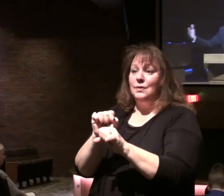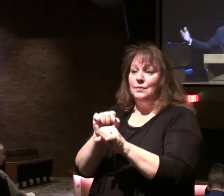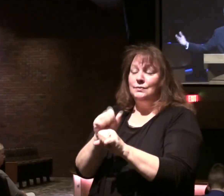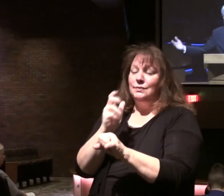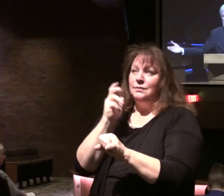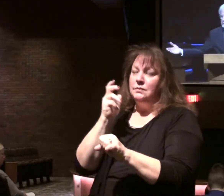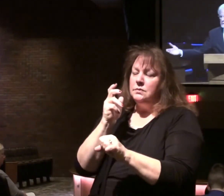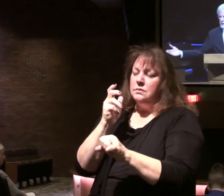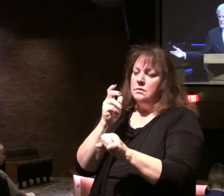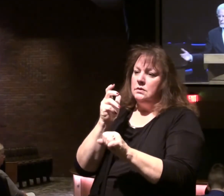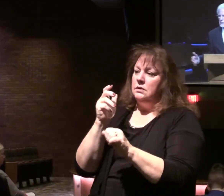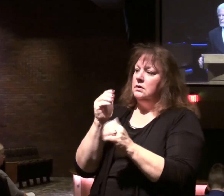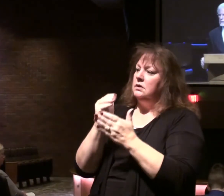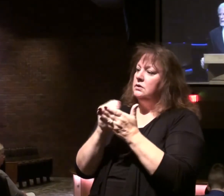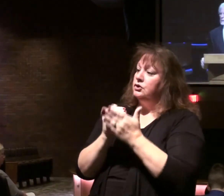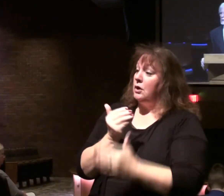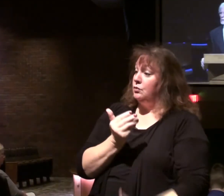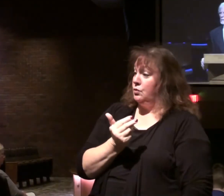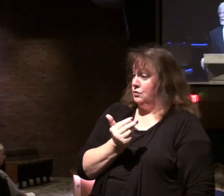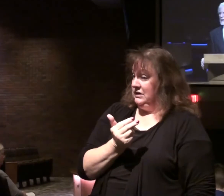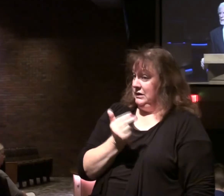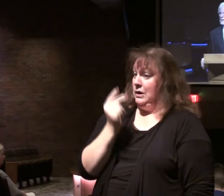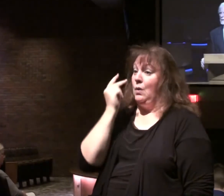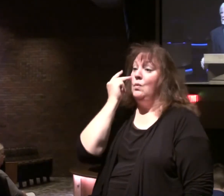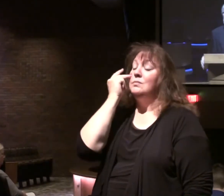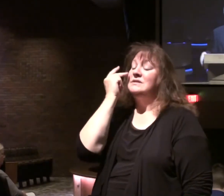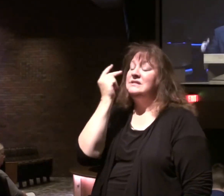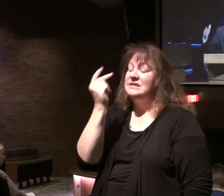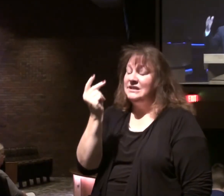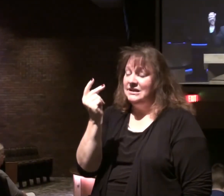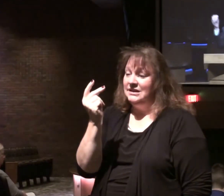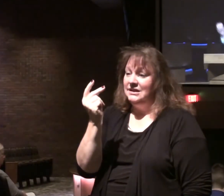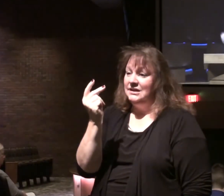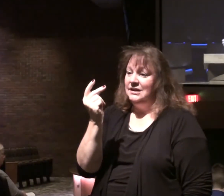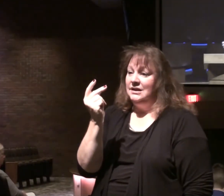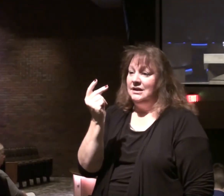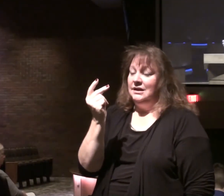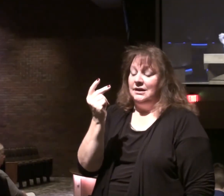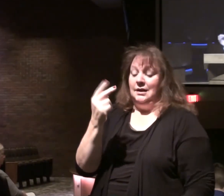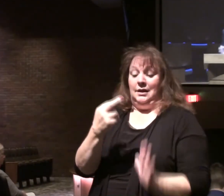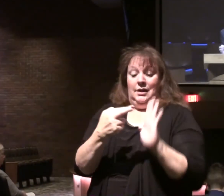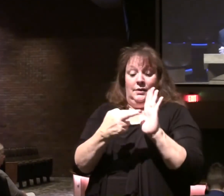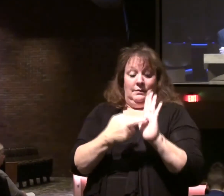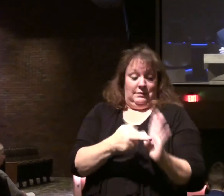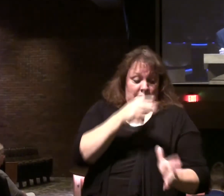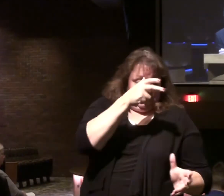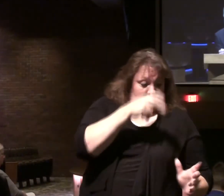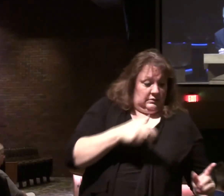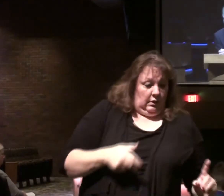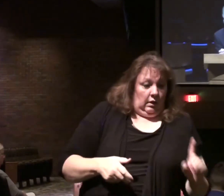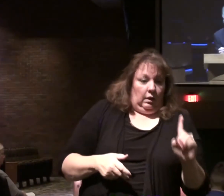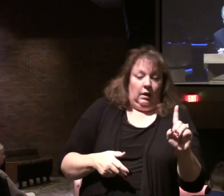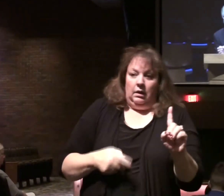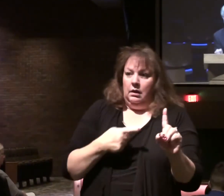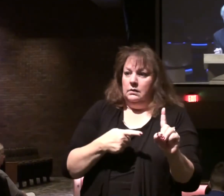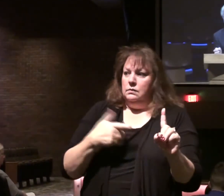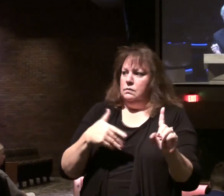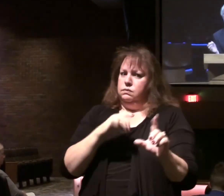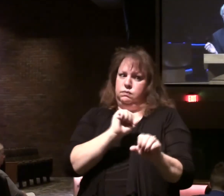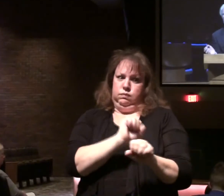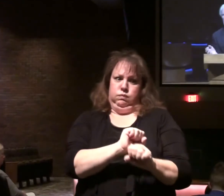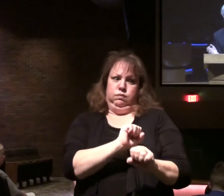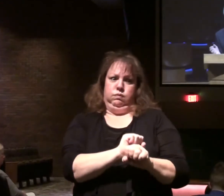we get over further into chapter 13, we'll find the representative of the devil will be doing mighty